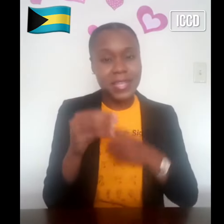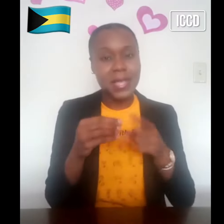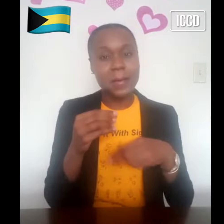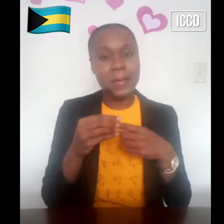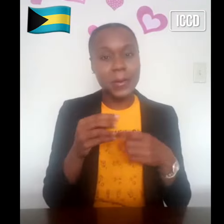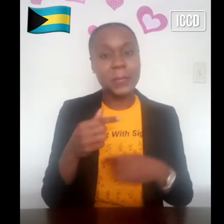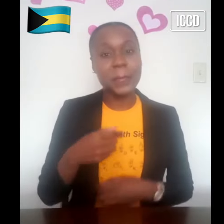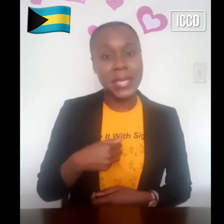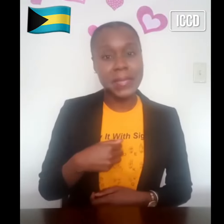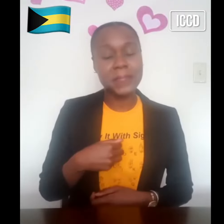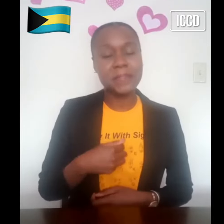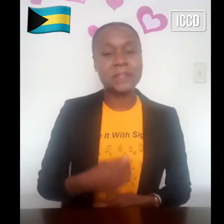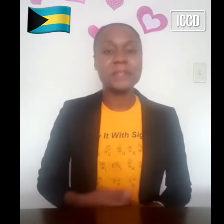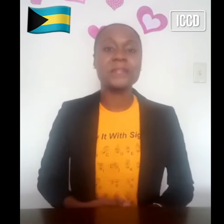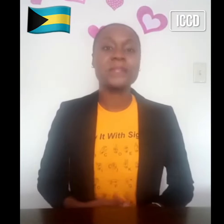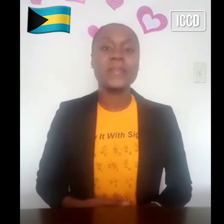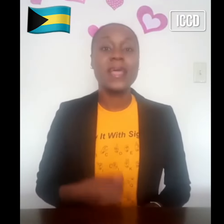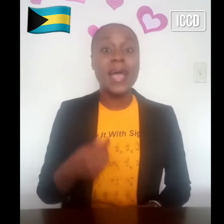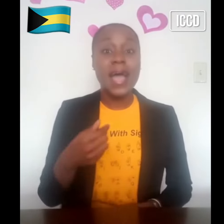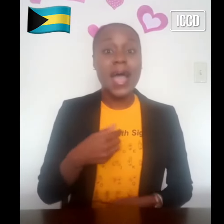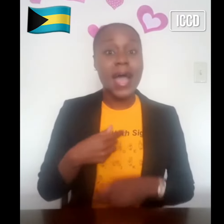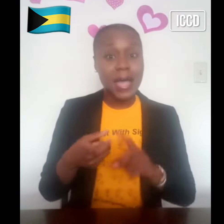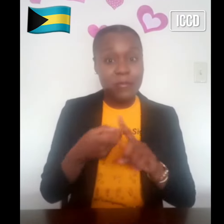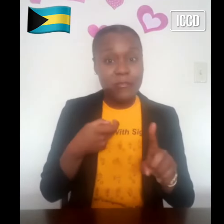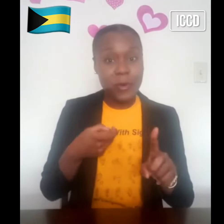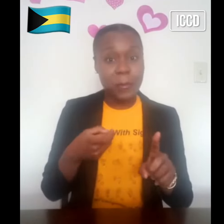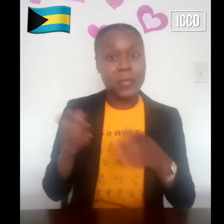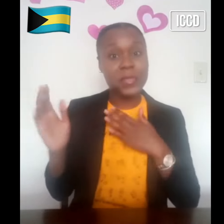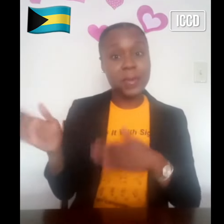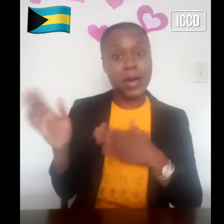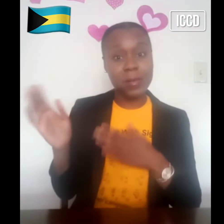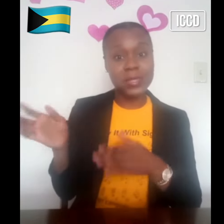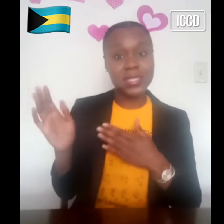about me. I'm from the Bahamas.